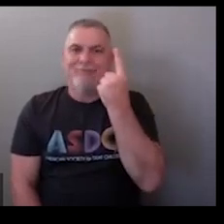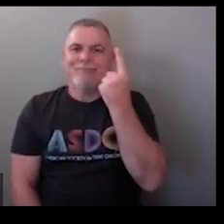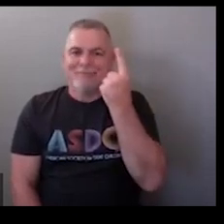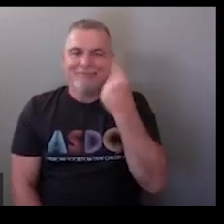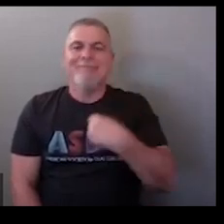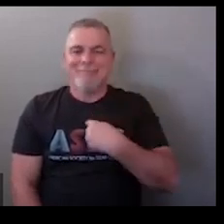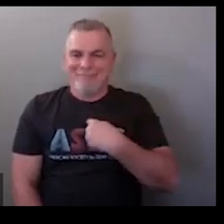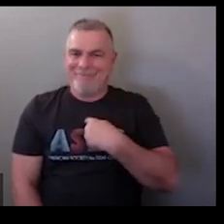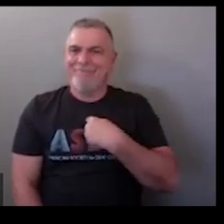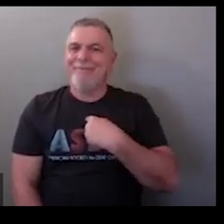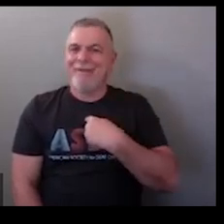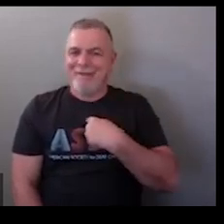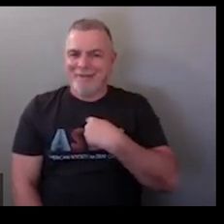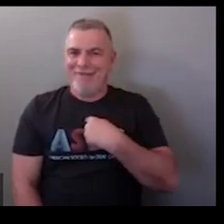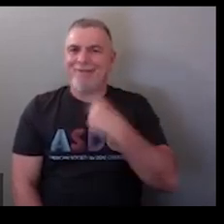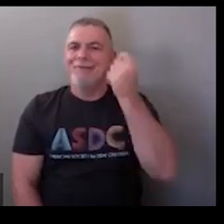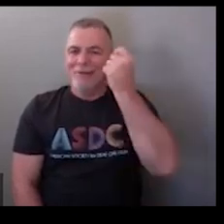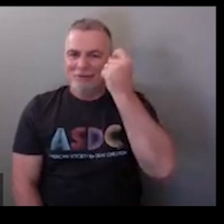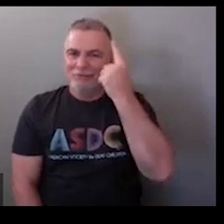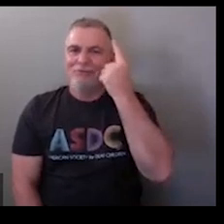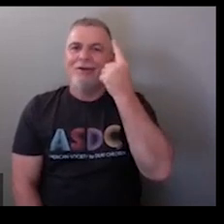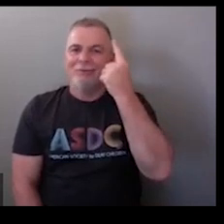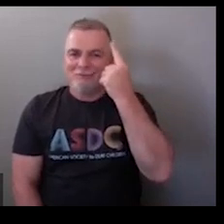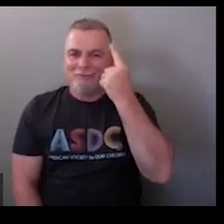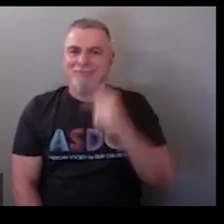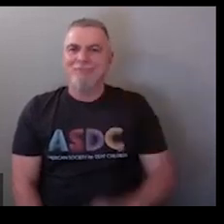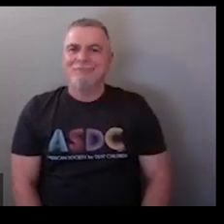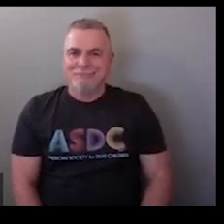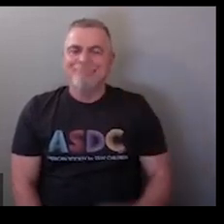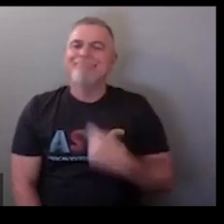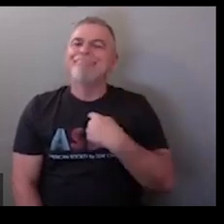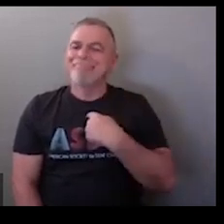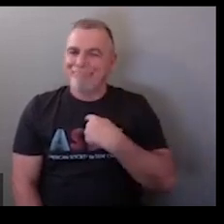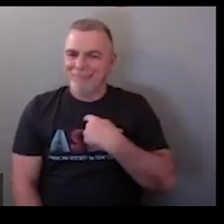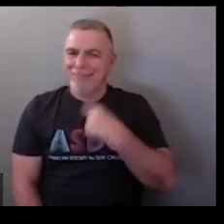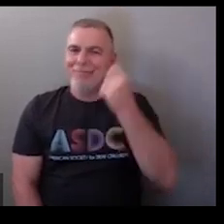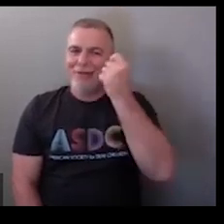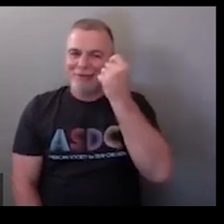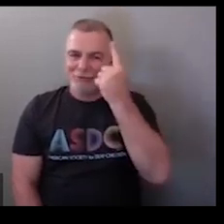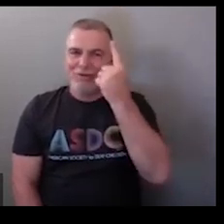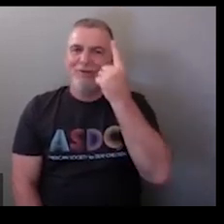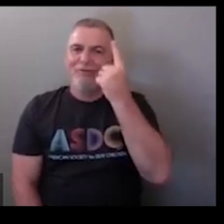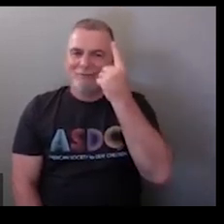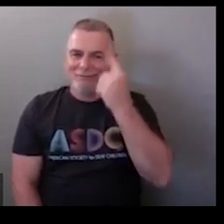understand again make sure you're shaking your head in the affirmative understand flick your index finger up